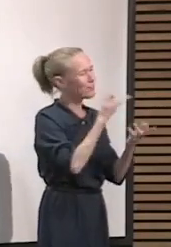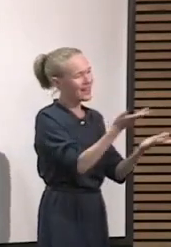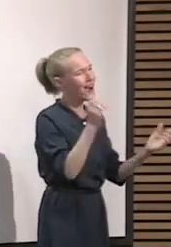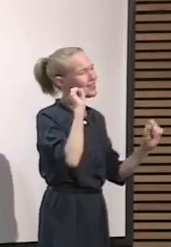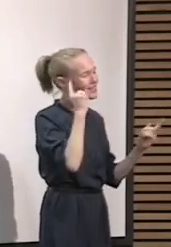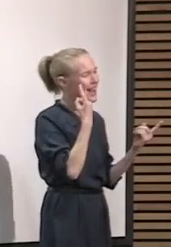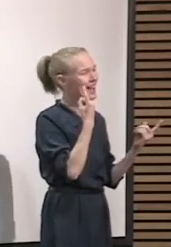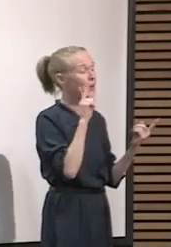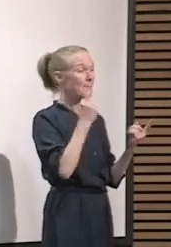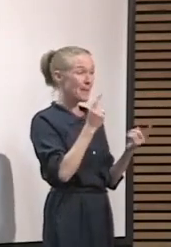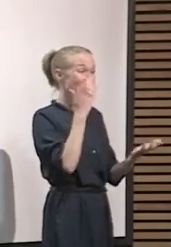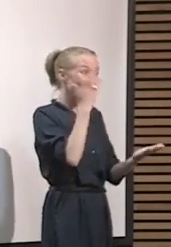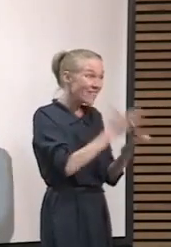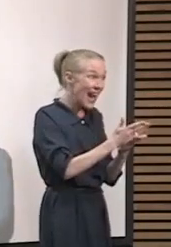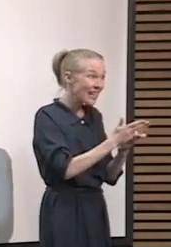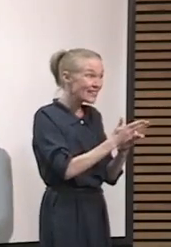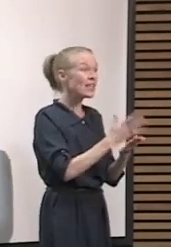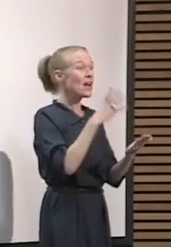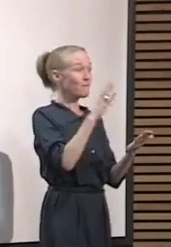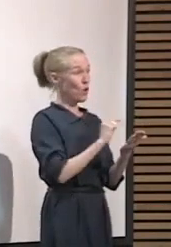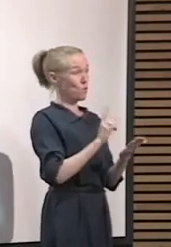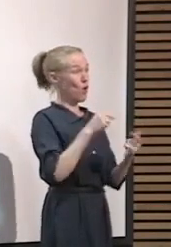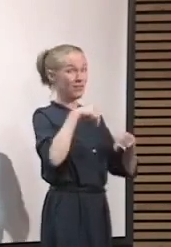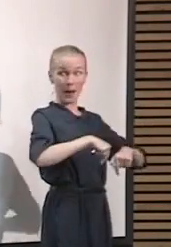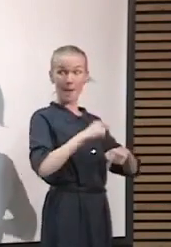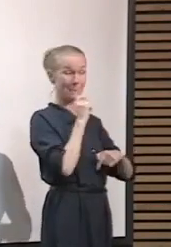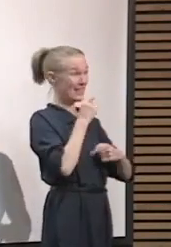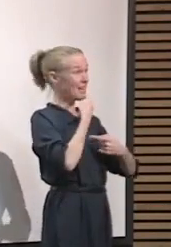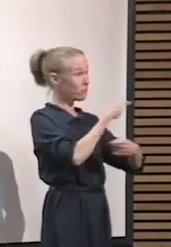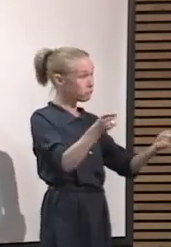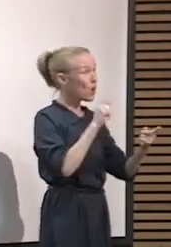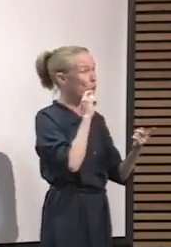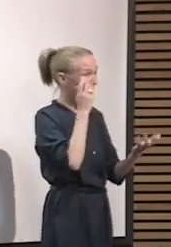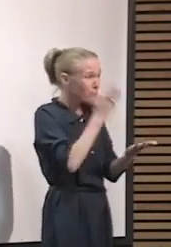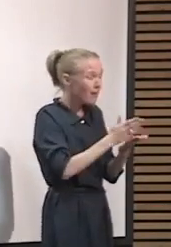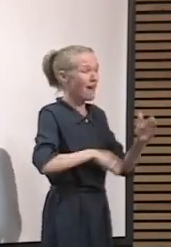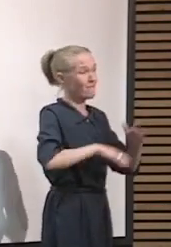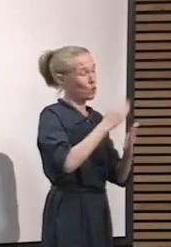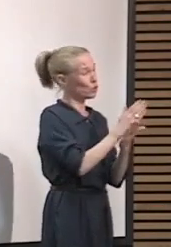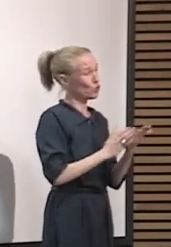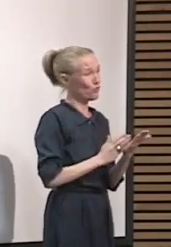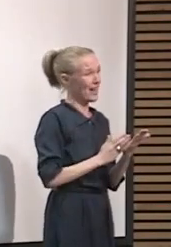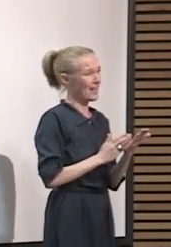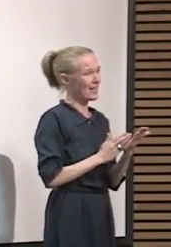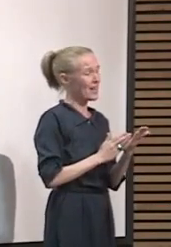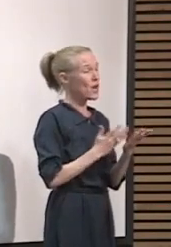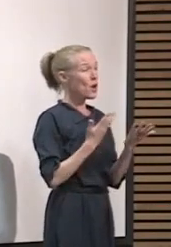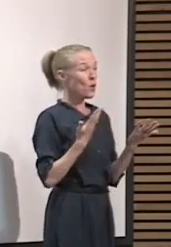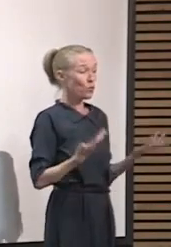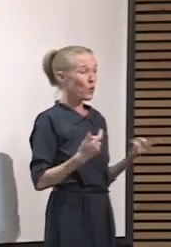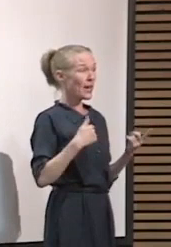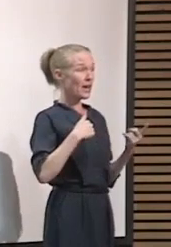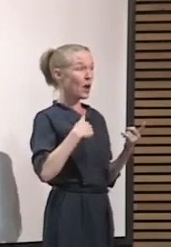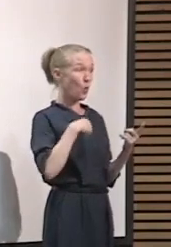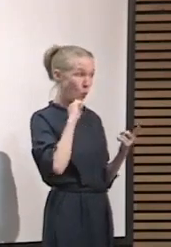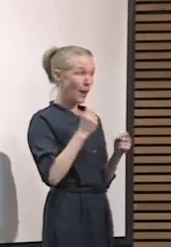source of truth though when it comes to these things and that's the announcements we make here. And one of the reasons that we are not drip feeding information out, we